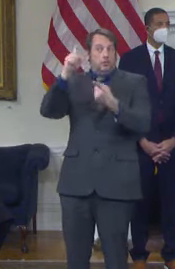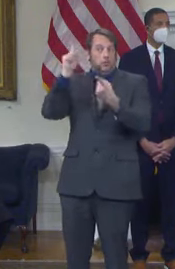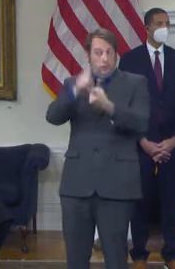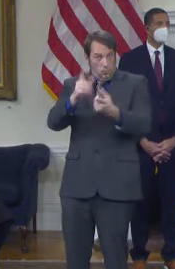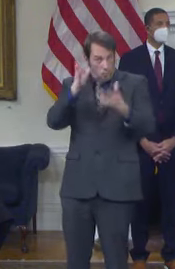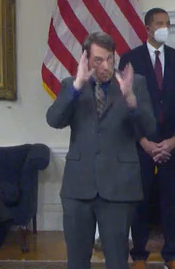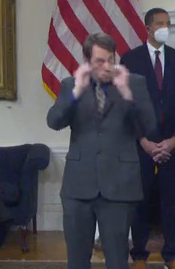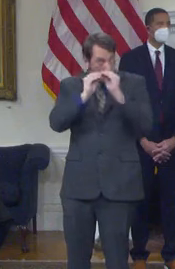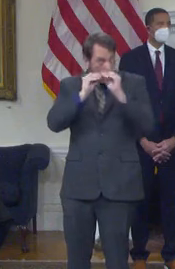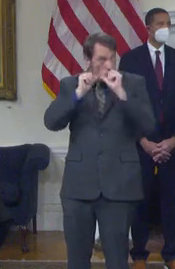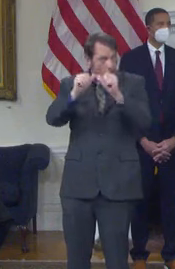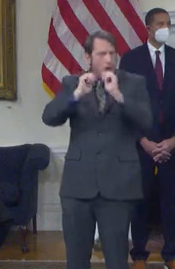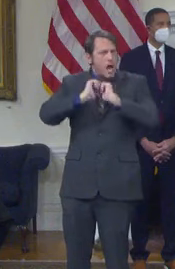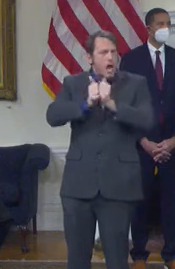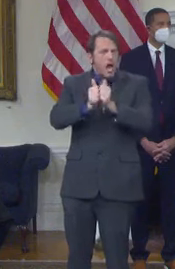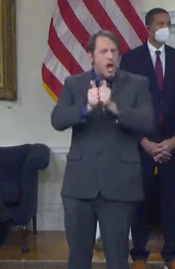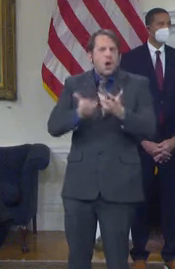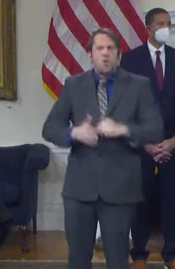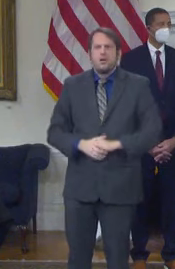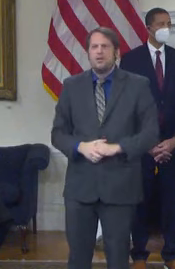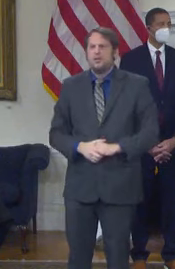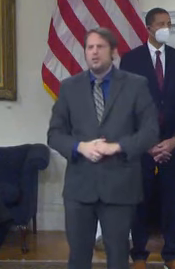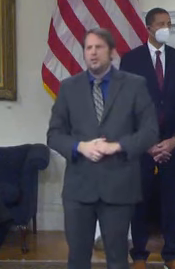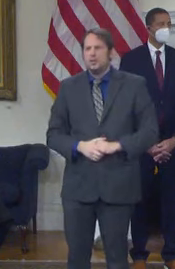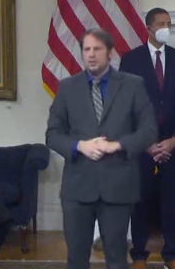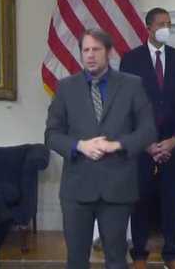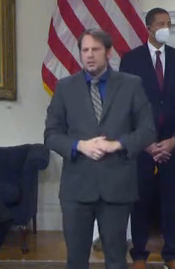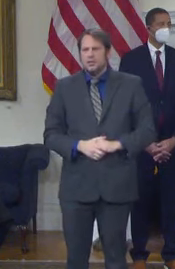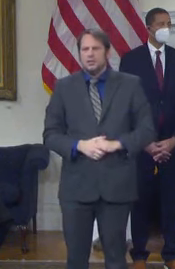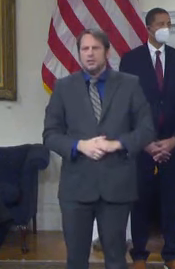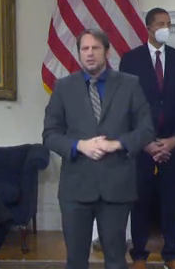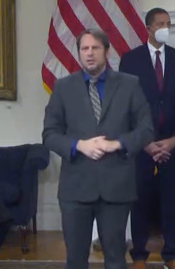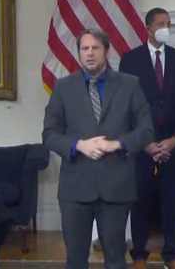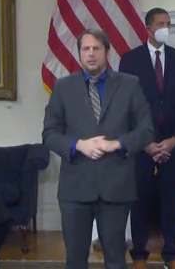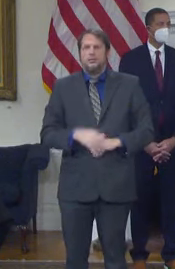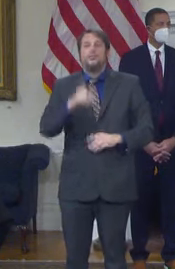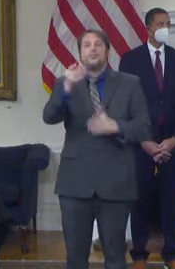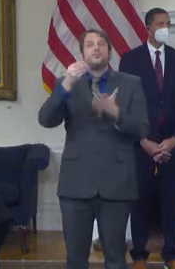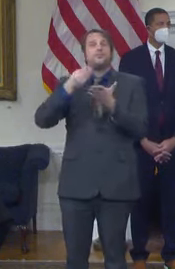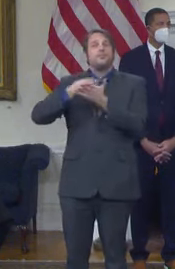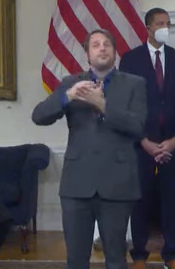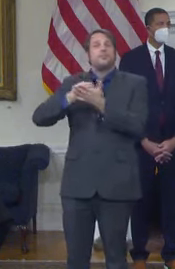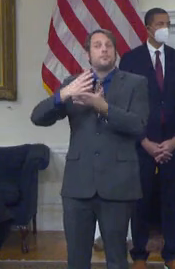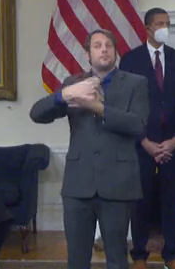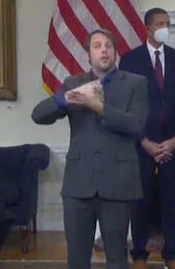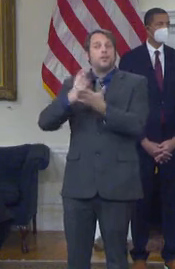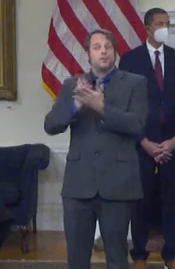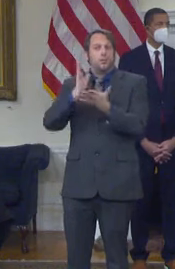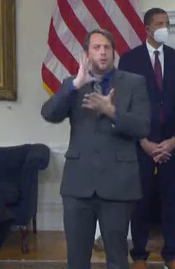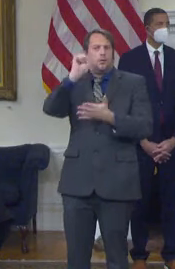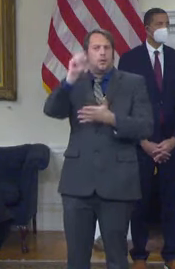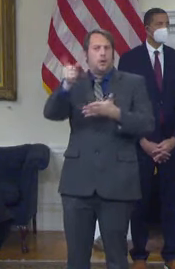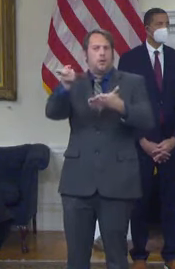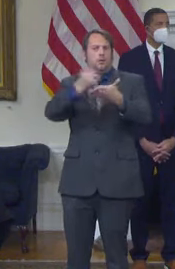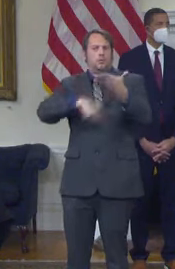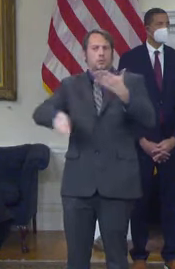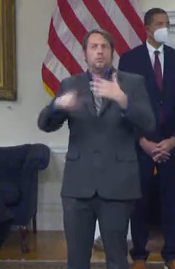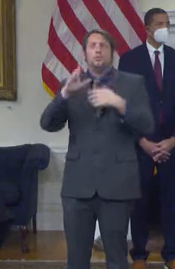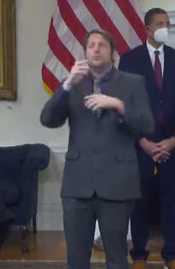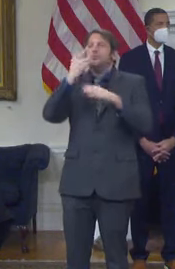out our budget next week, but, you know, we can show, you know, going up, you know, for the next five years of projections that, you know, we're still